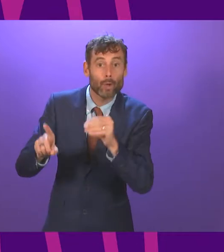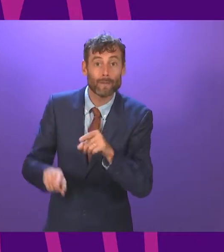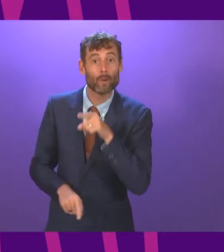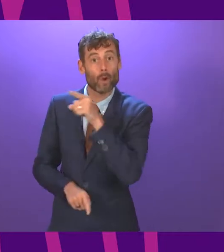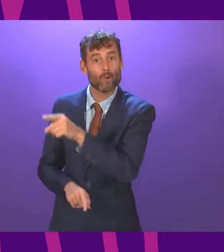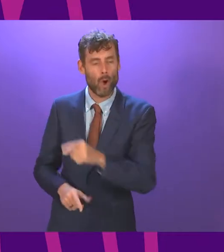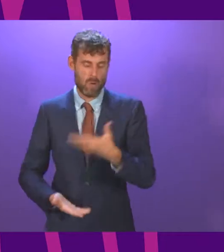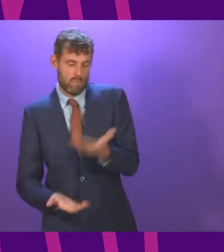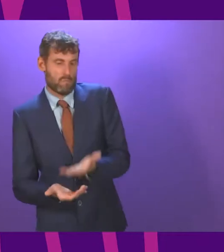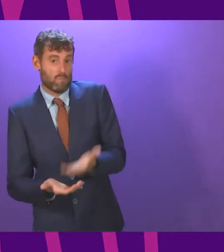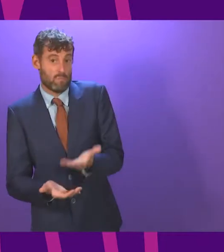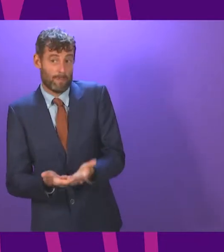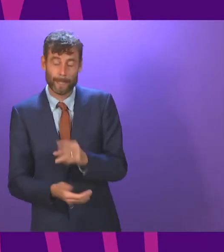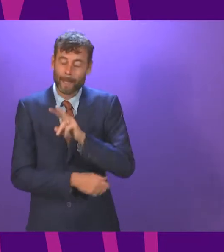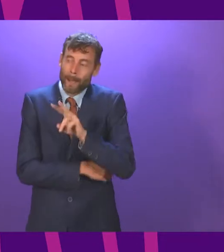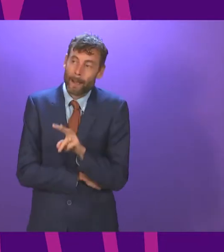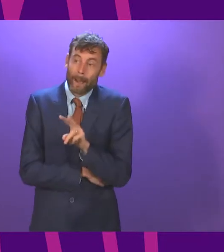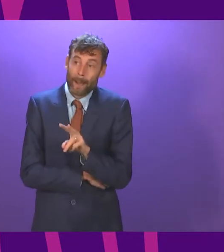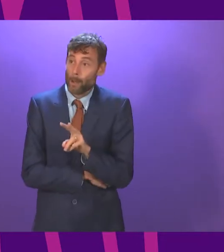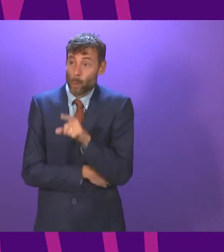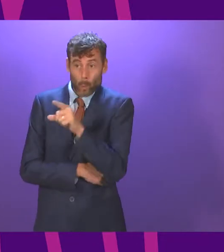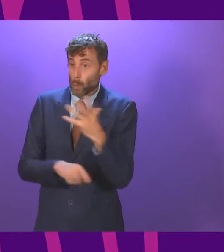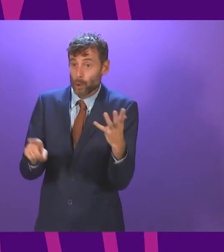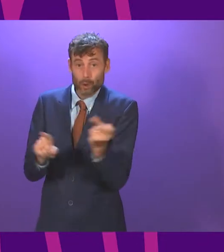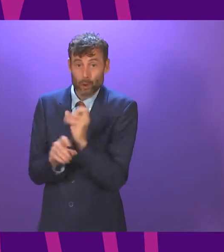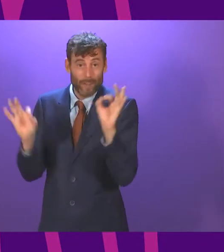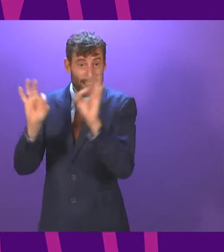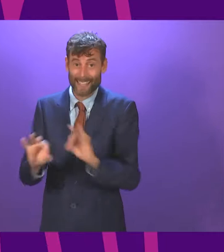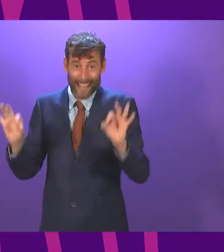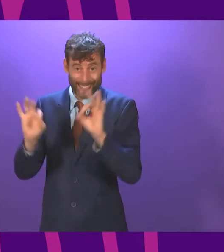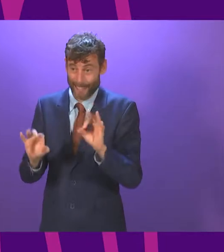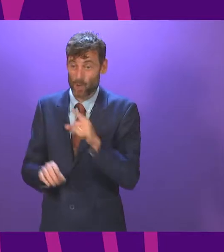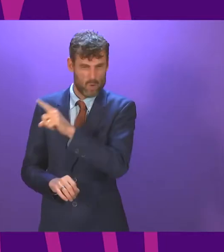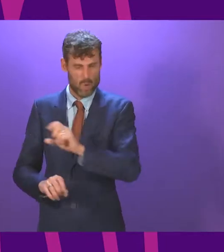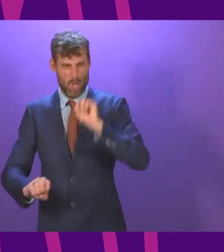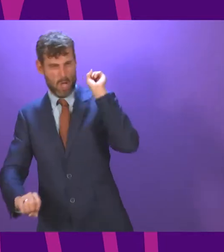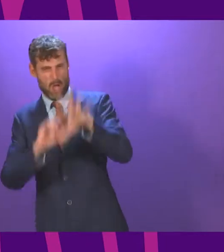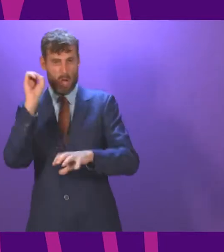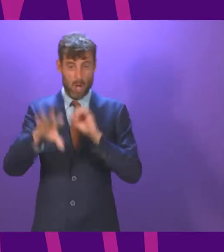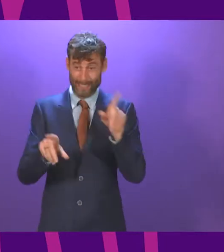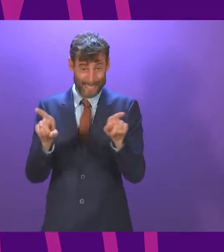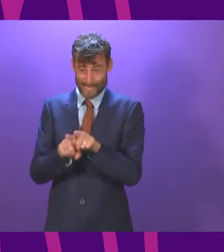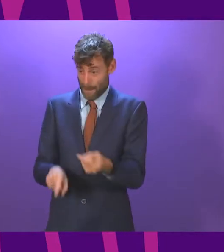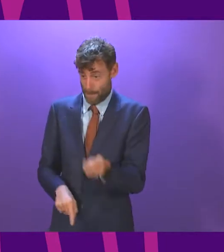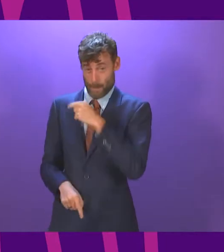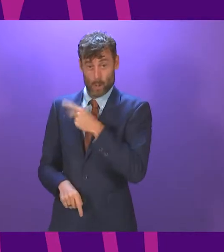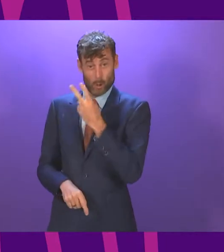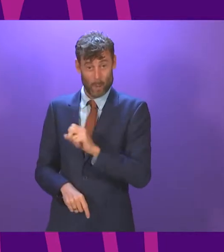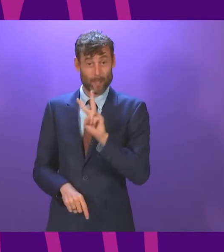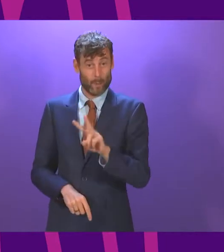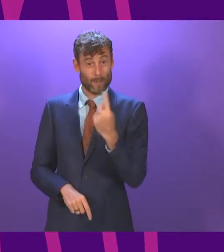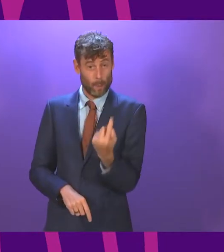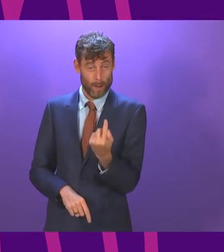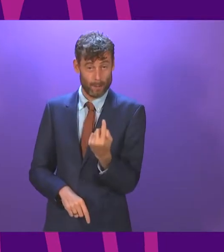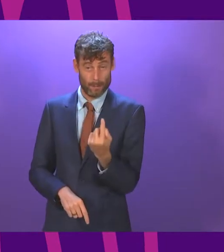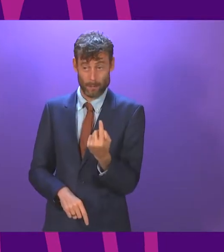debate is frankly getting them nowhere because they piled this out in 2021 it was to